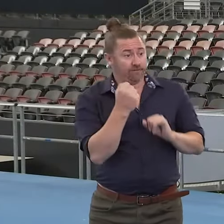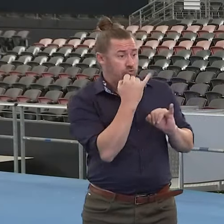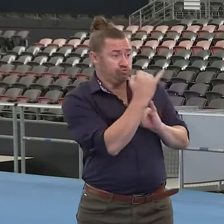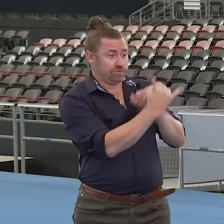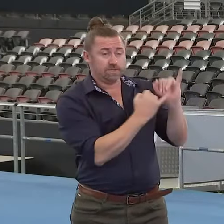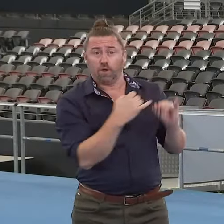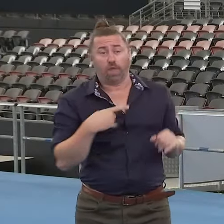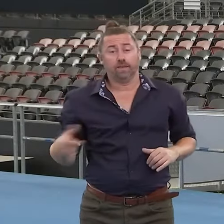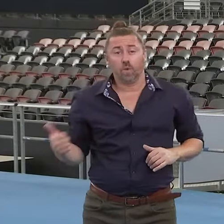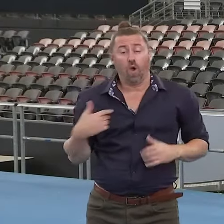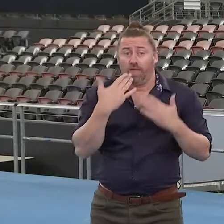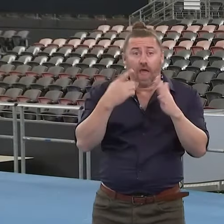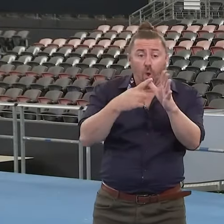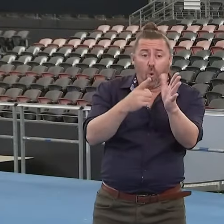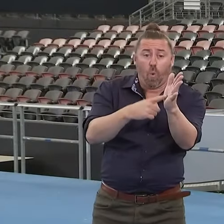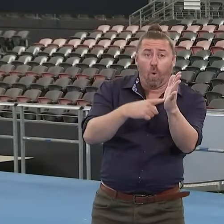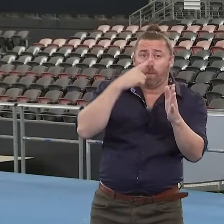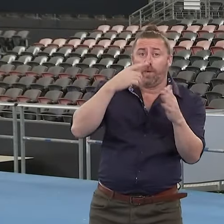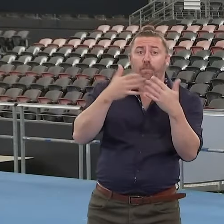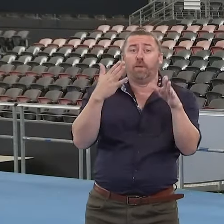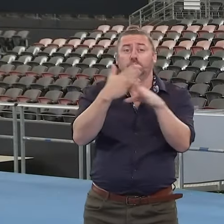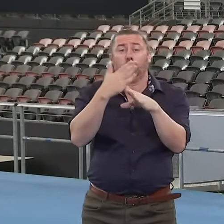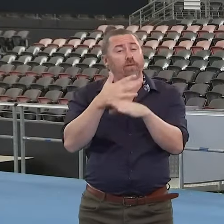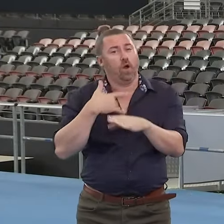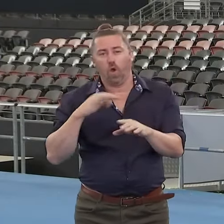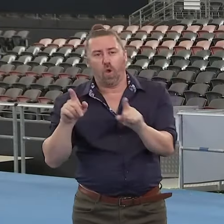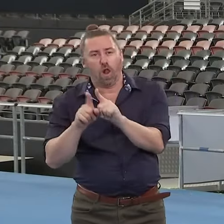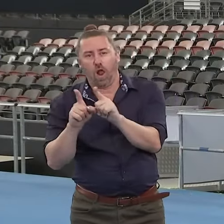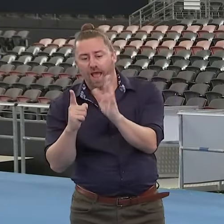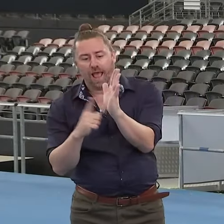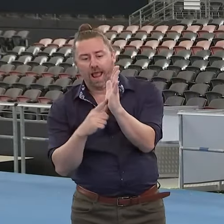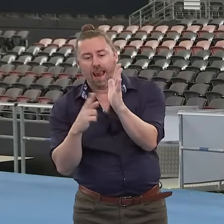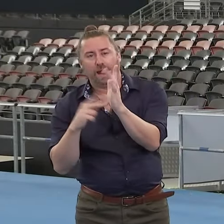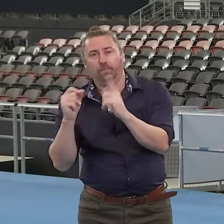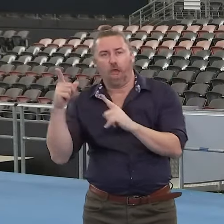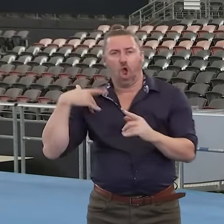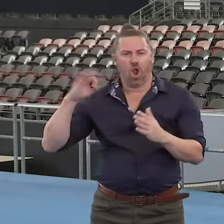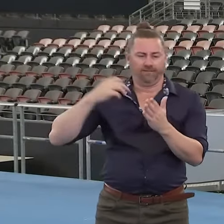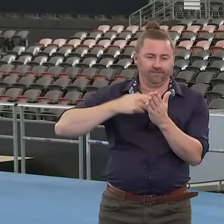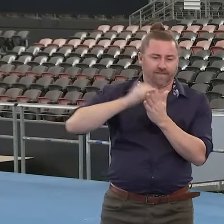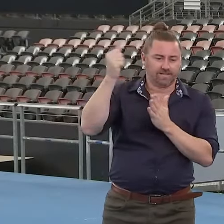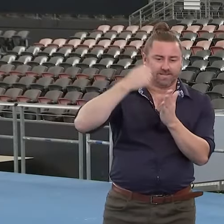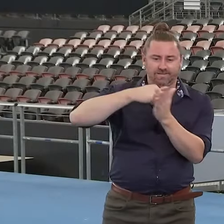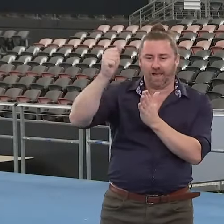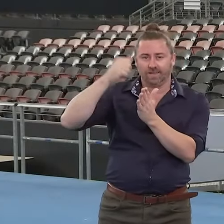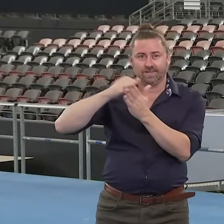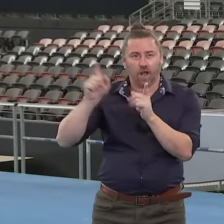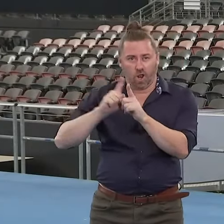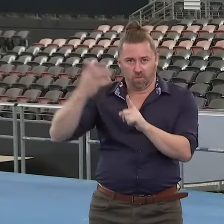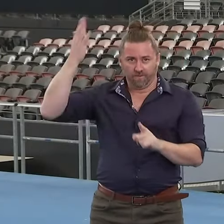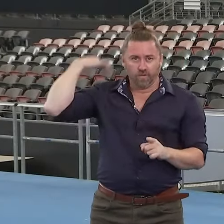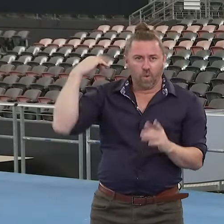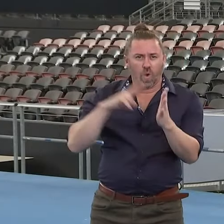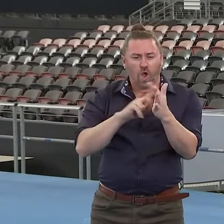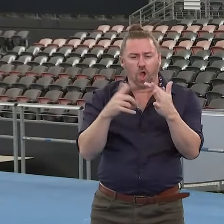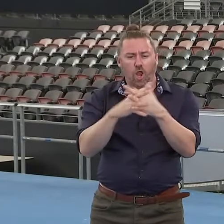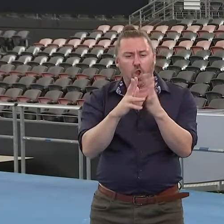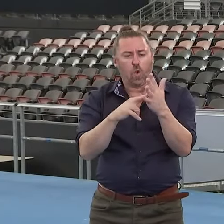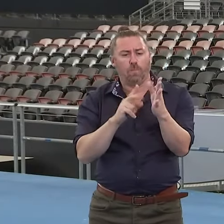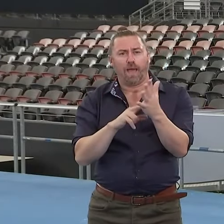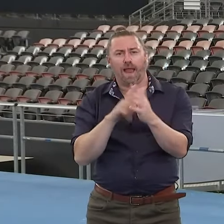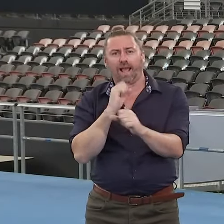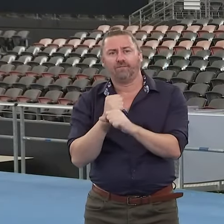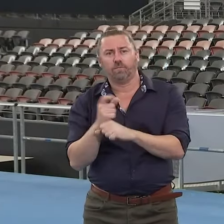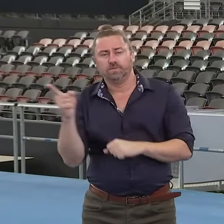who works in our state. Now, unlike the LNP, we don't sack public servants. We don't tell community organisations